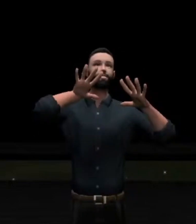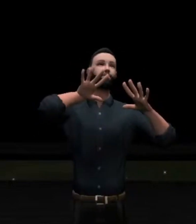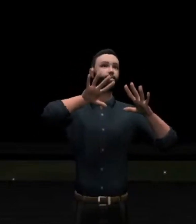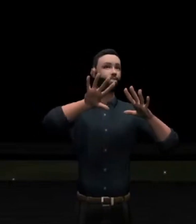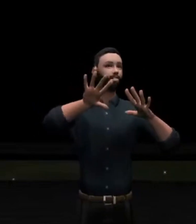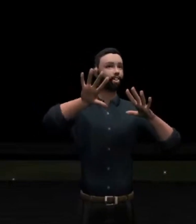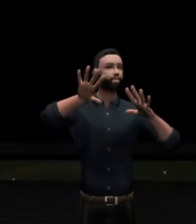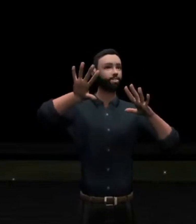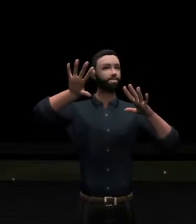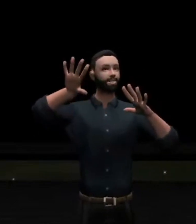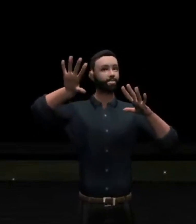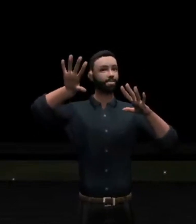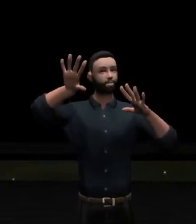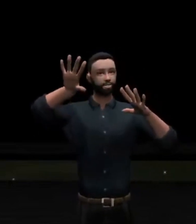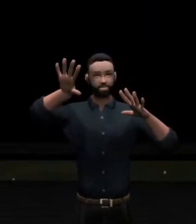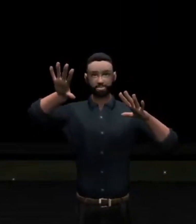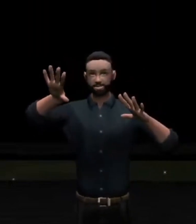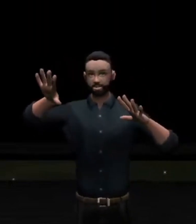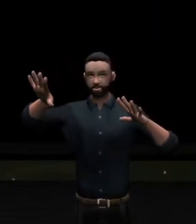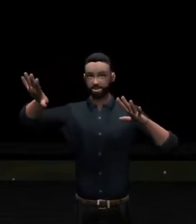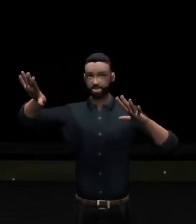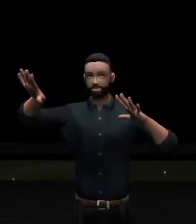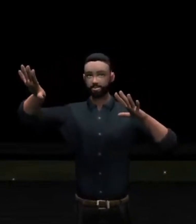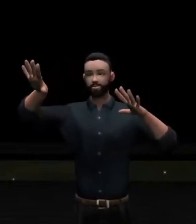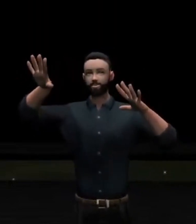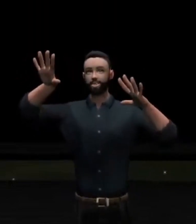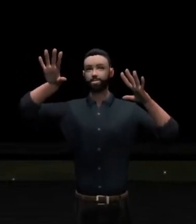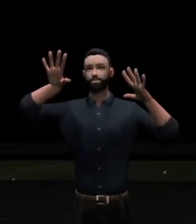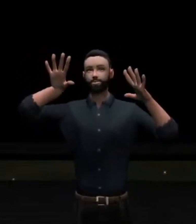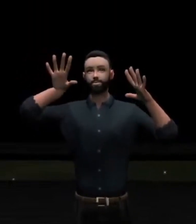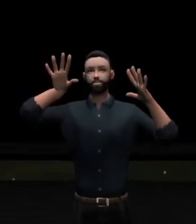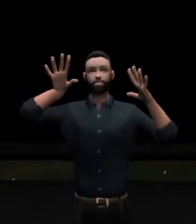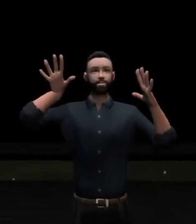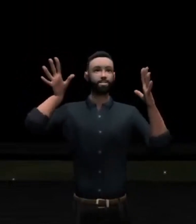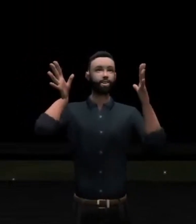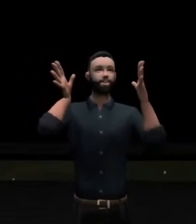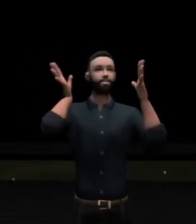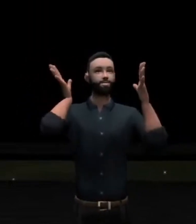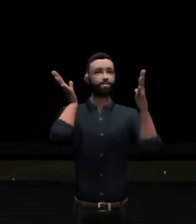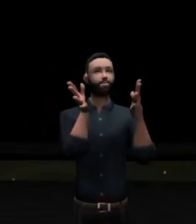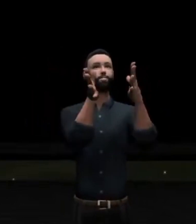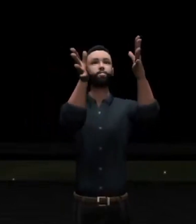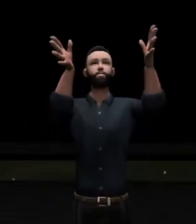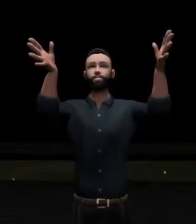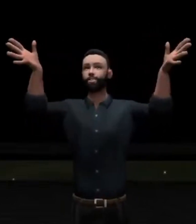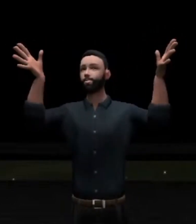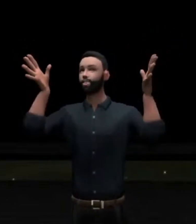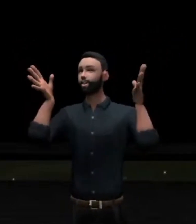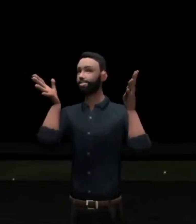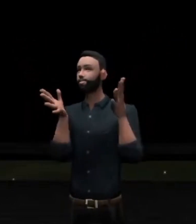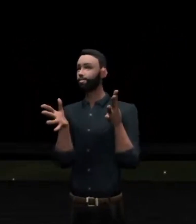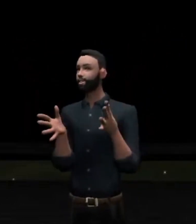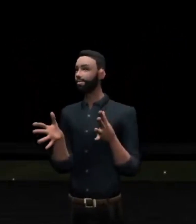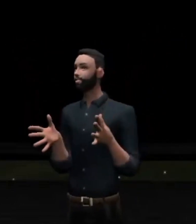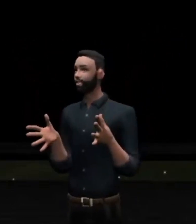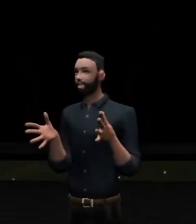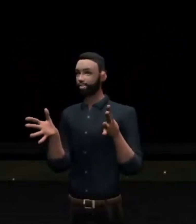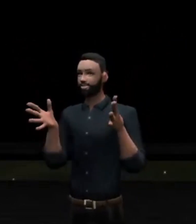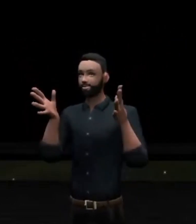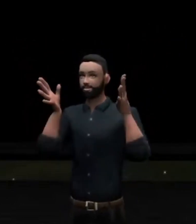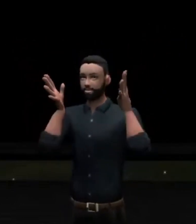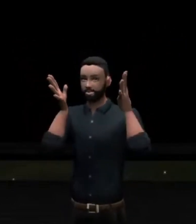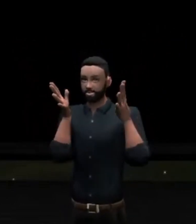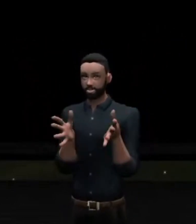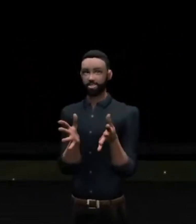passage and where it goes with its application, as we'll see in a minute. But the question is, who among us will be the